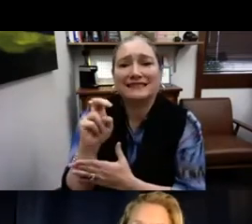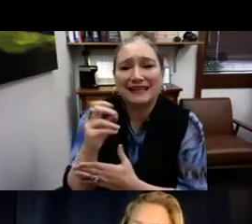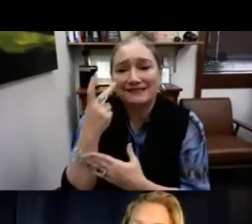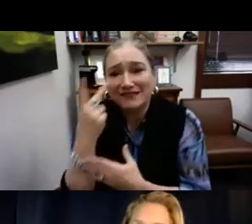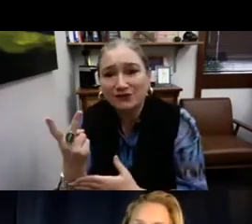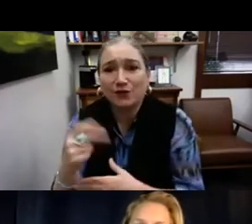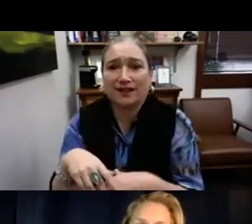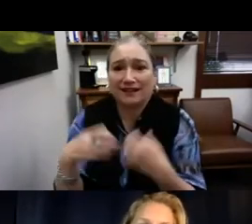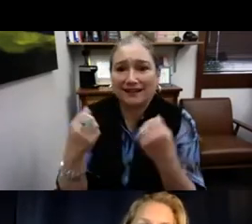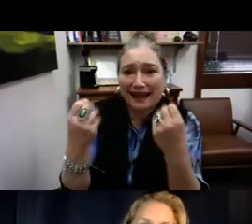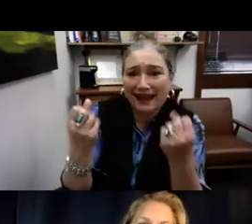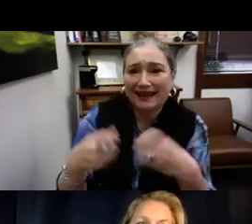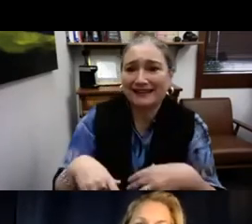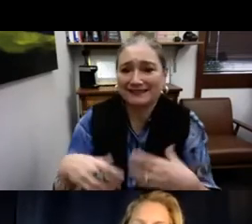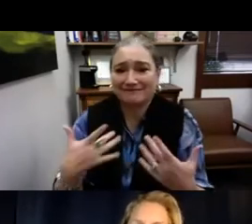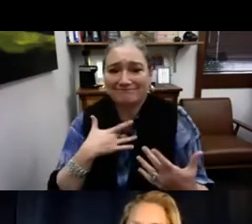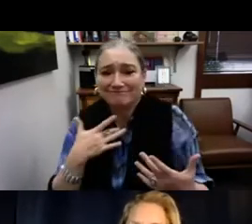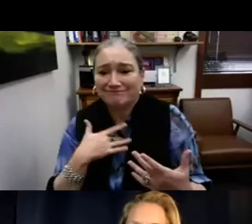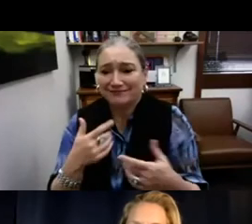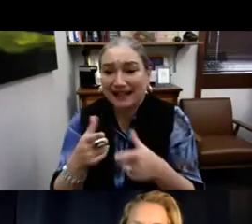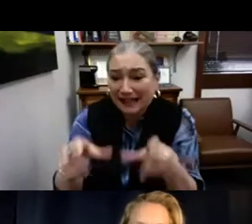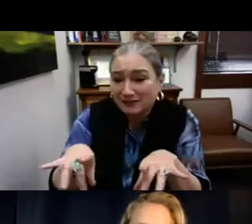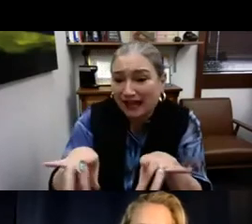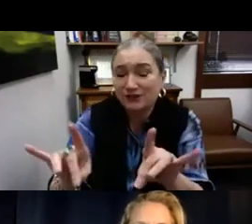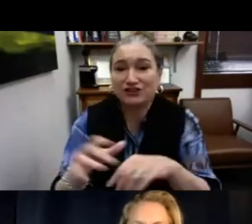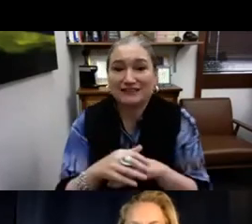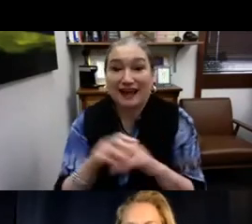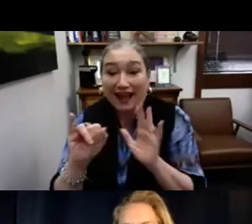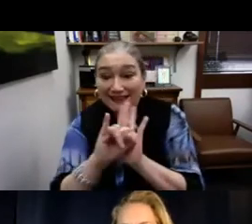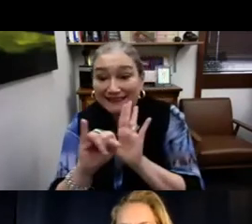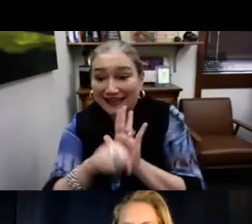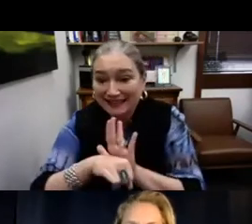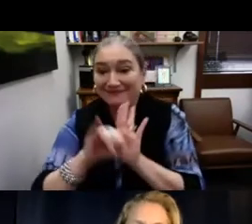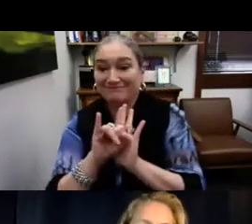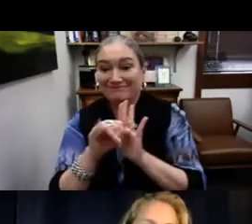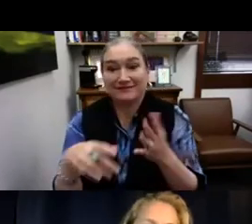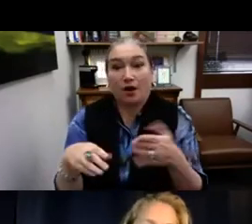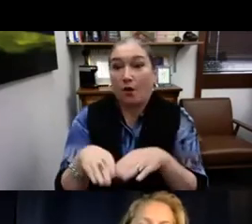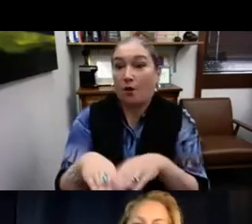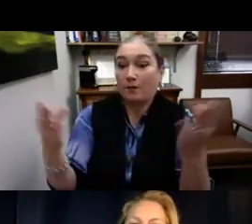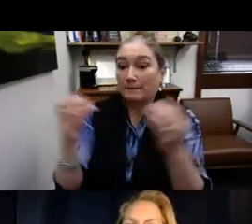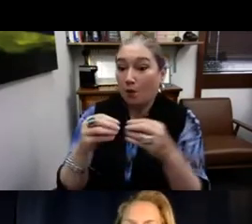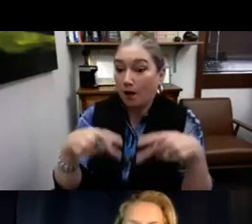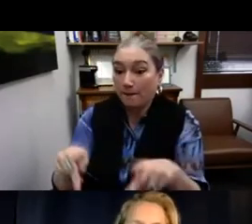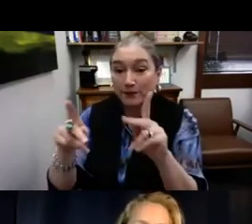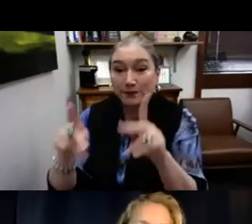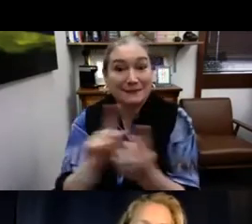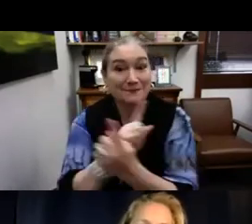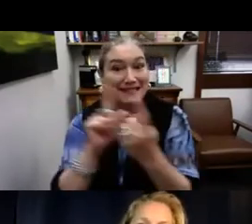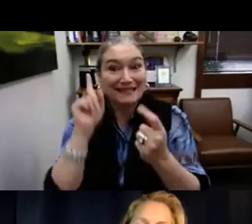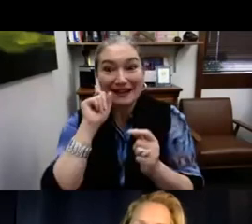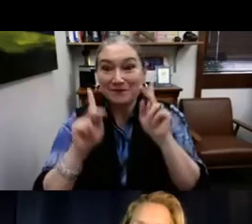signing is like the deaf child butterfly. You know, they're able to see and sign and feel language and have an identity,